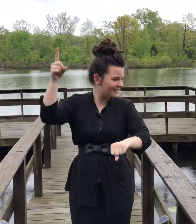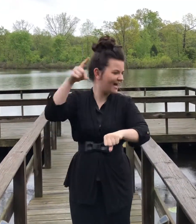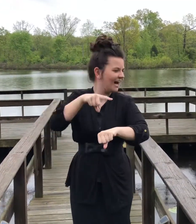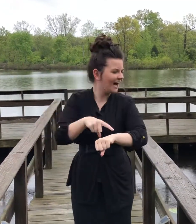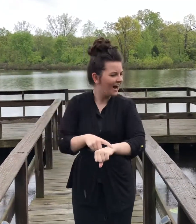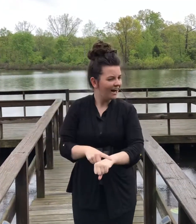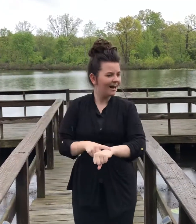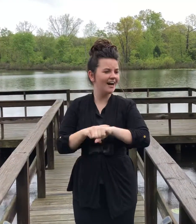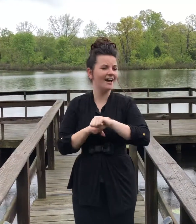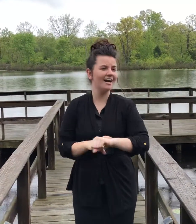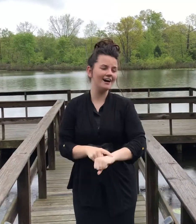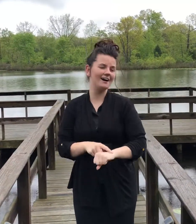time